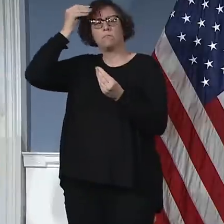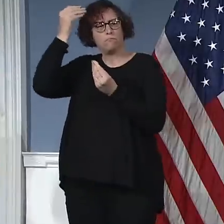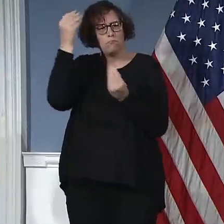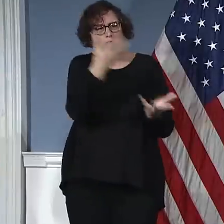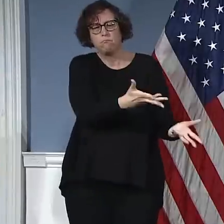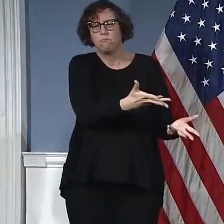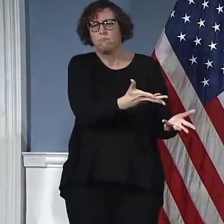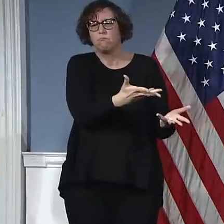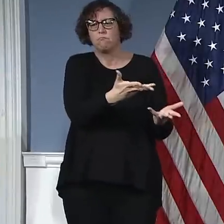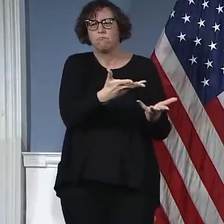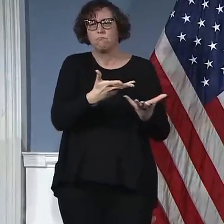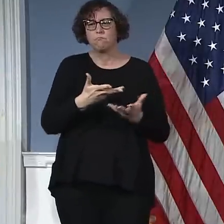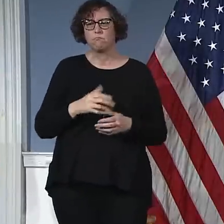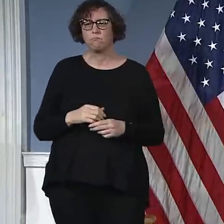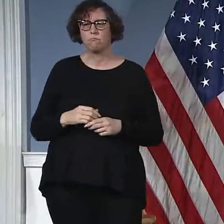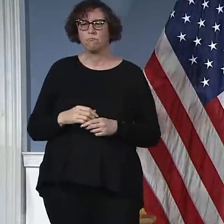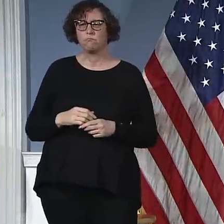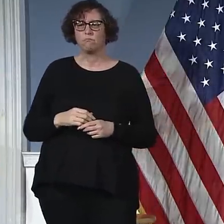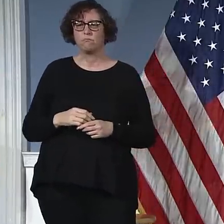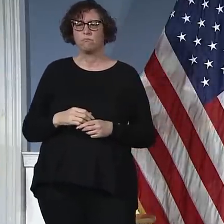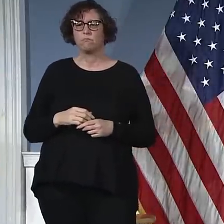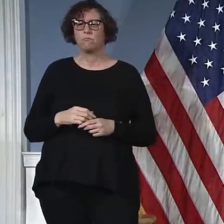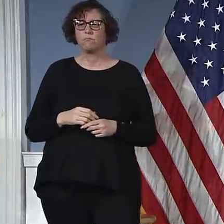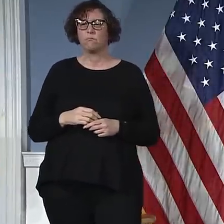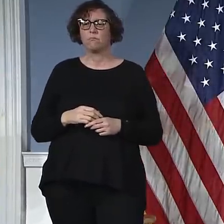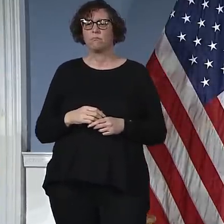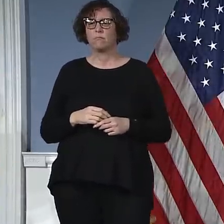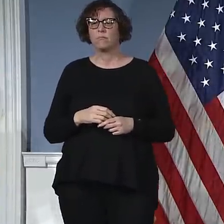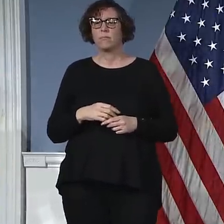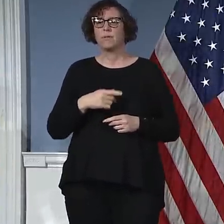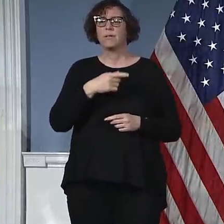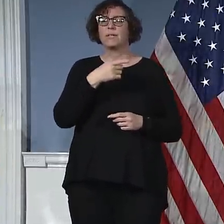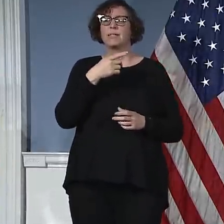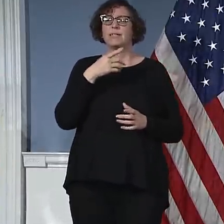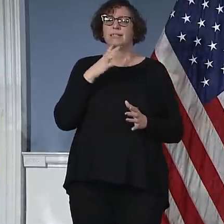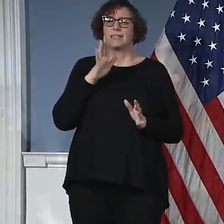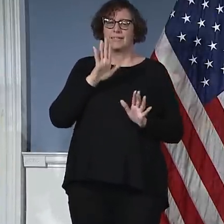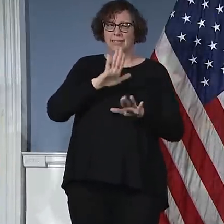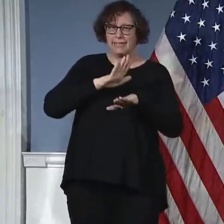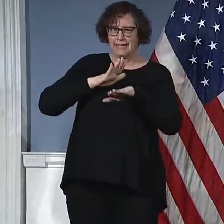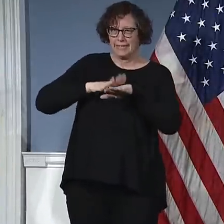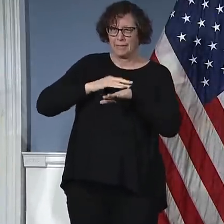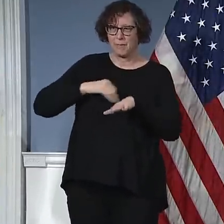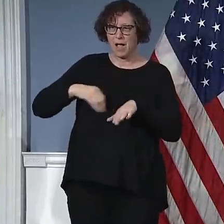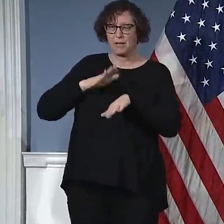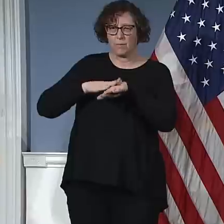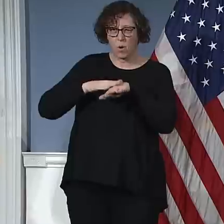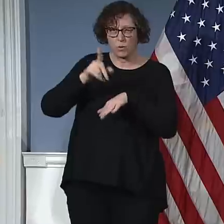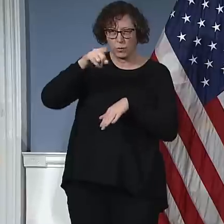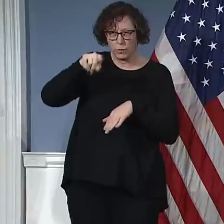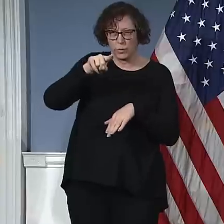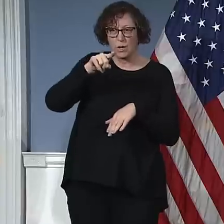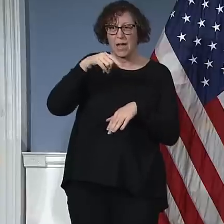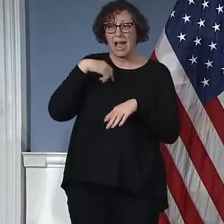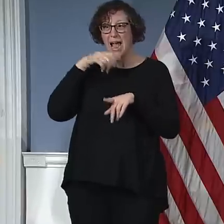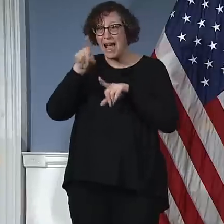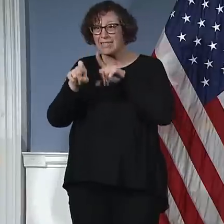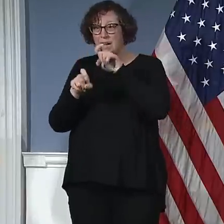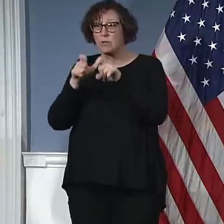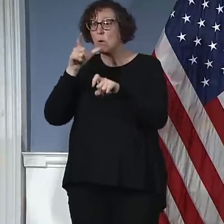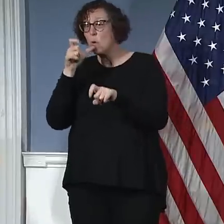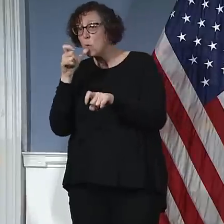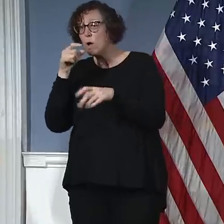fine-tuned, like, who knew what, when questions are perfectly fair questions, but I really am trying to be as honest as I can be about how